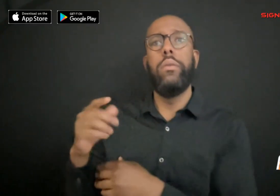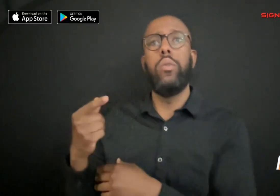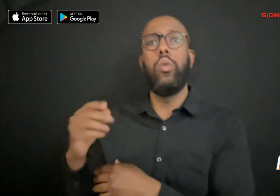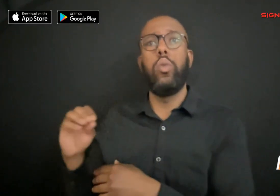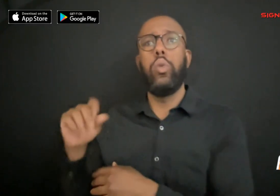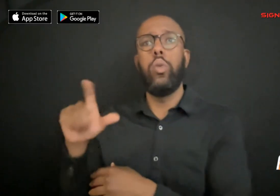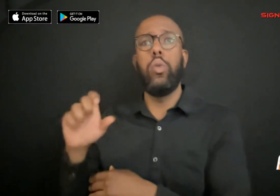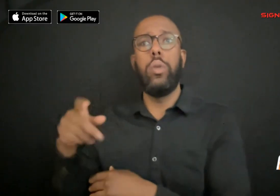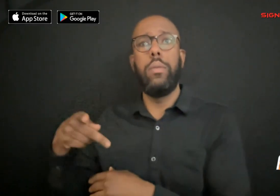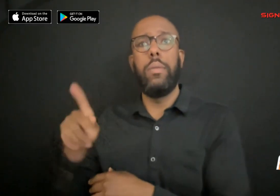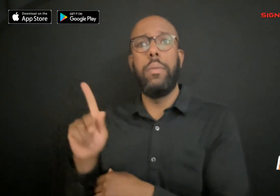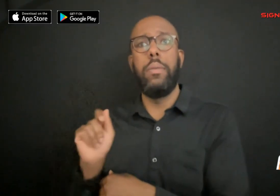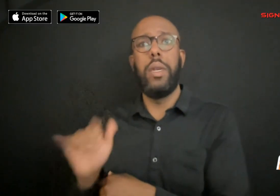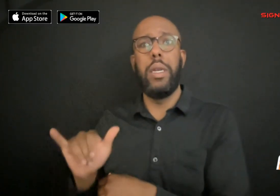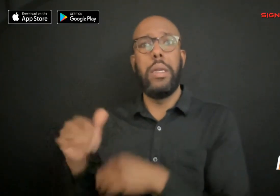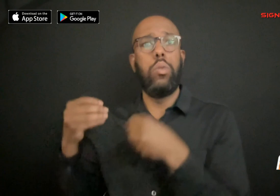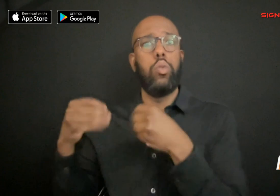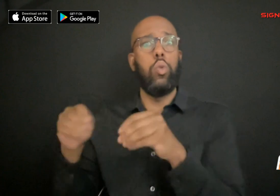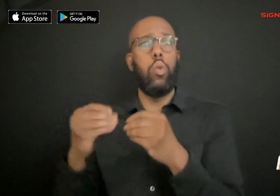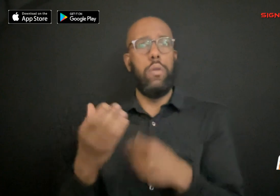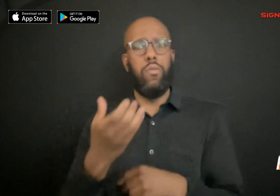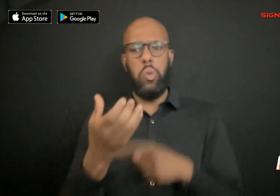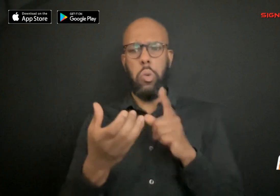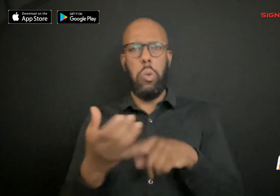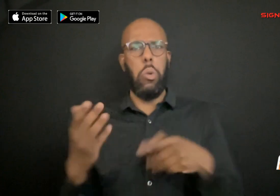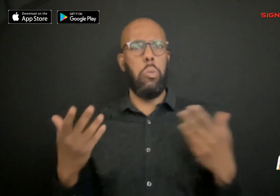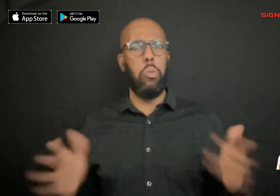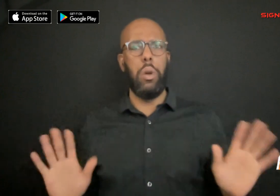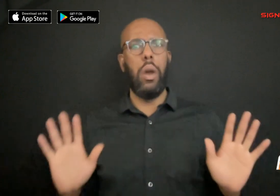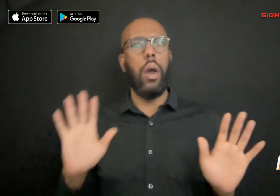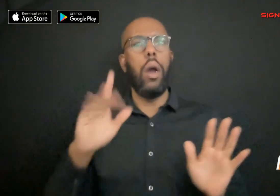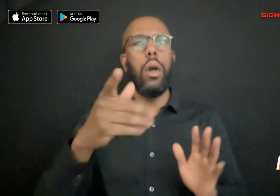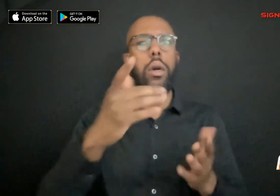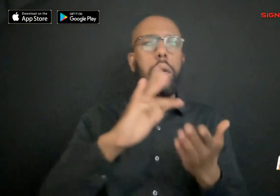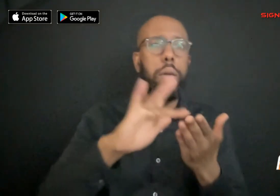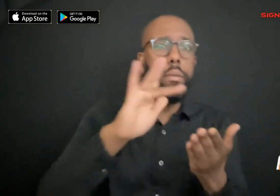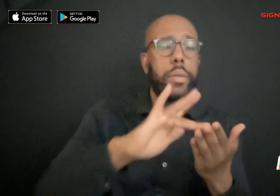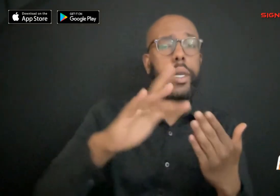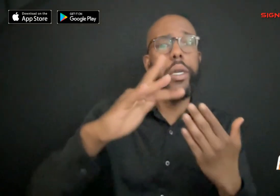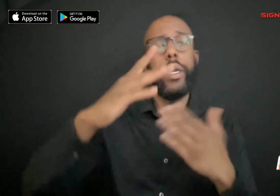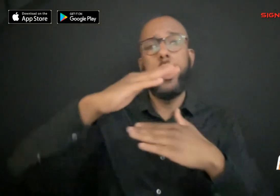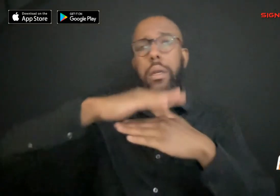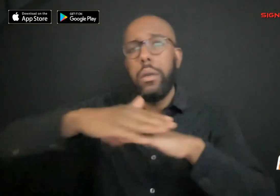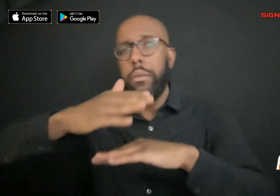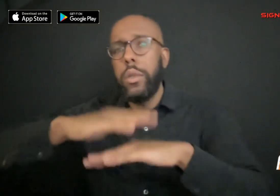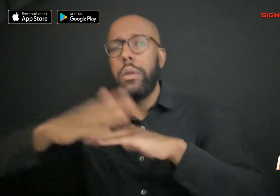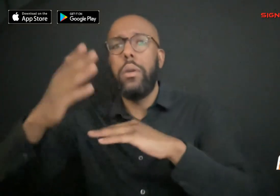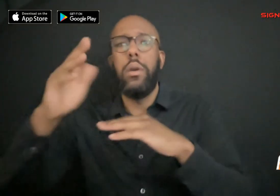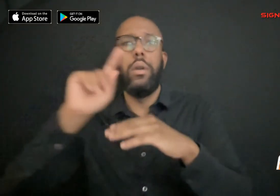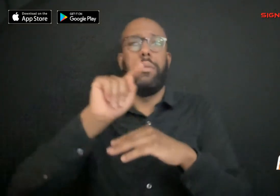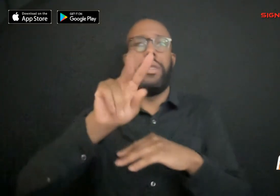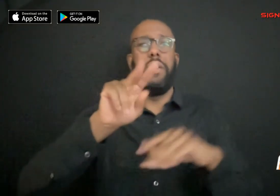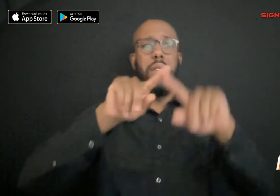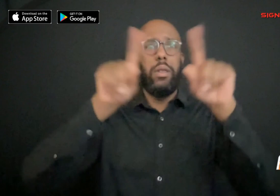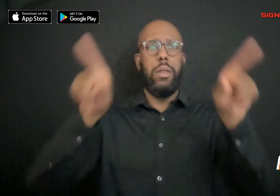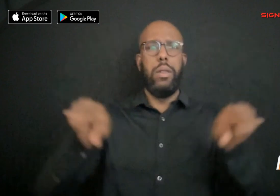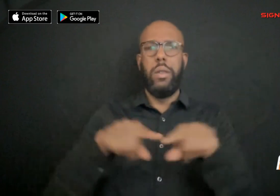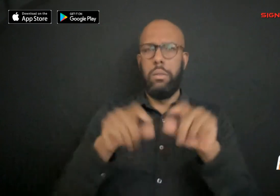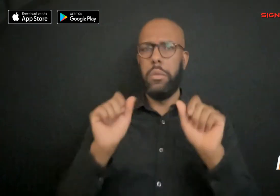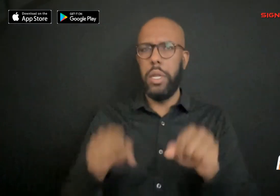Google Play Store on your smartphone. But if you prefer to watch on an iPad, laptop, or television, you can watch